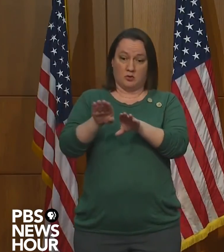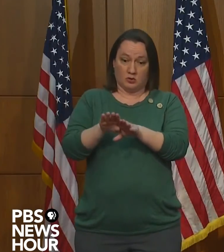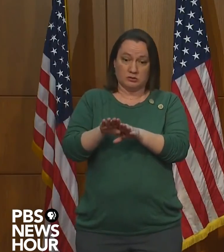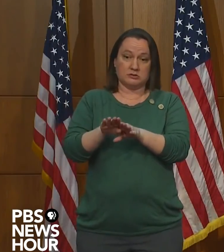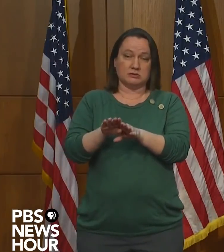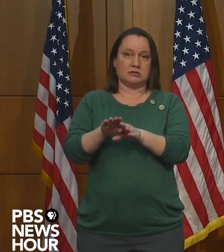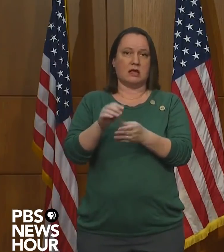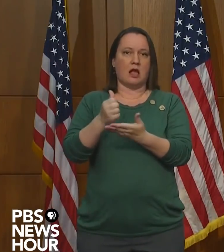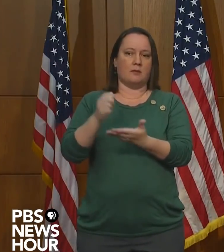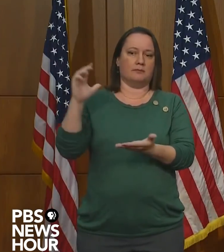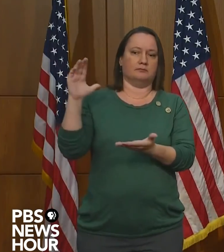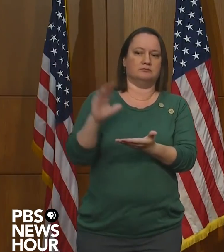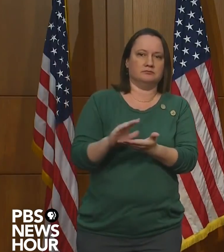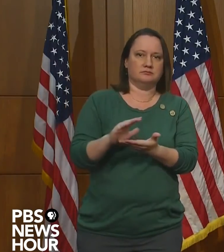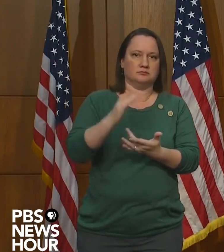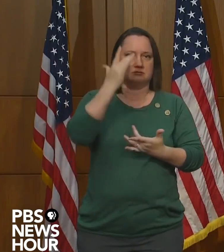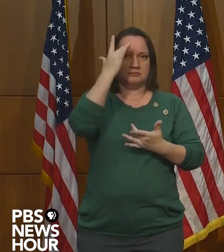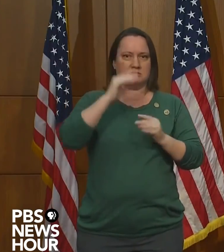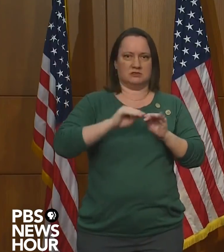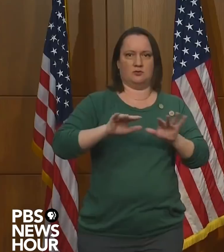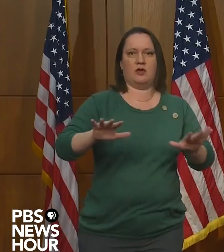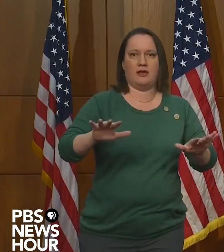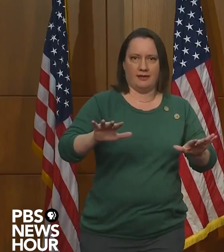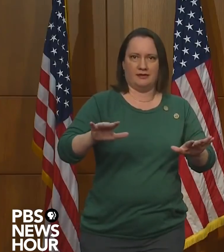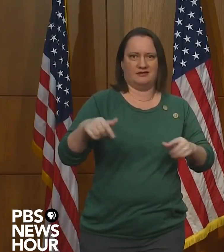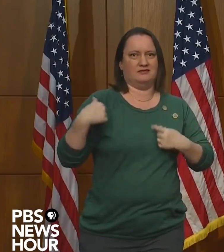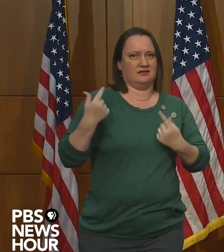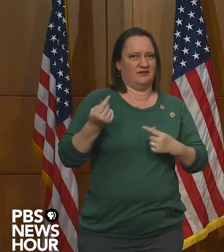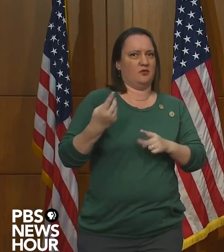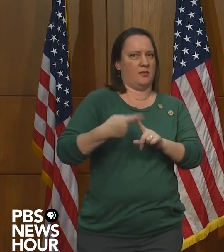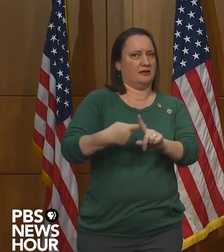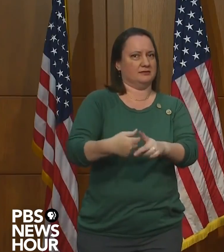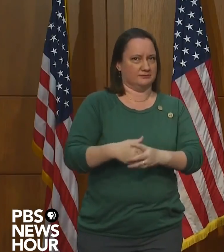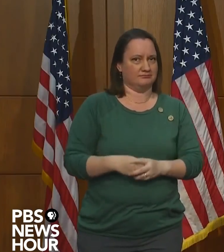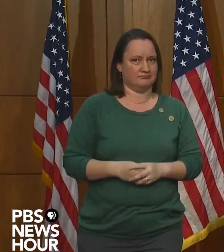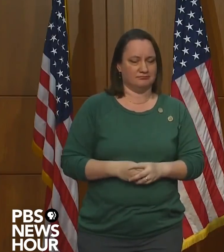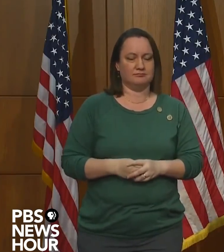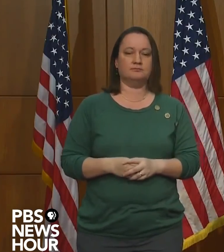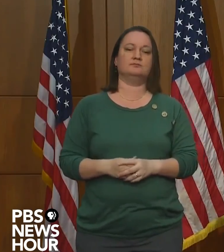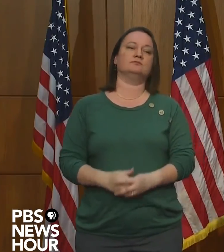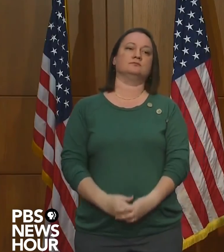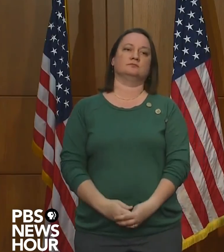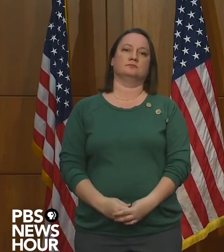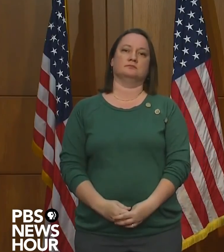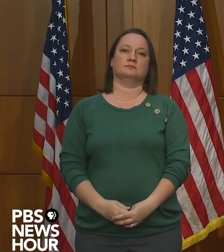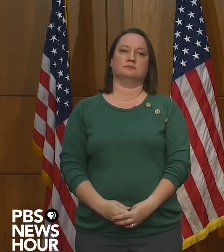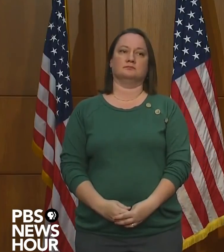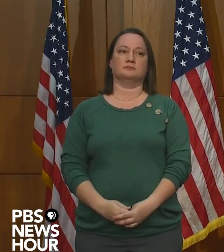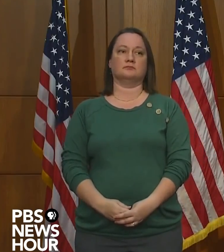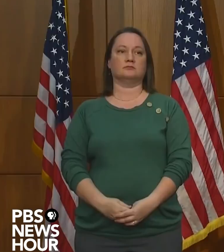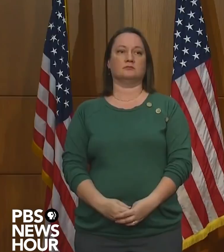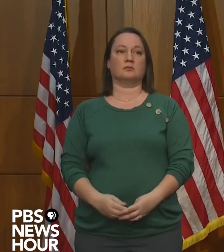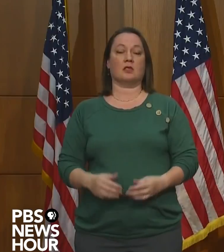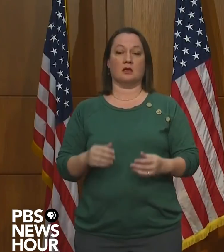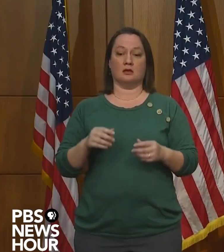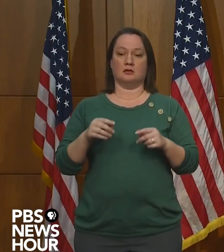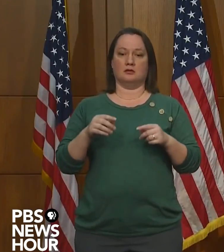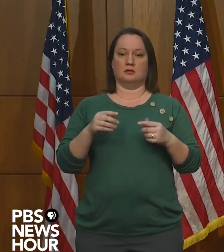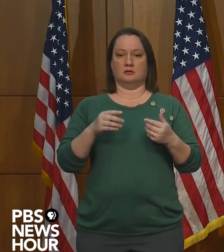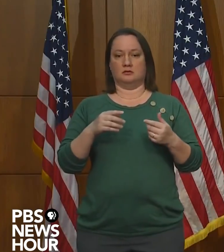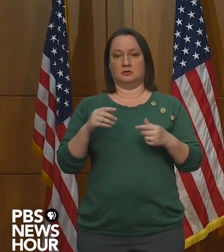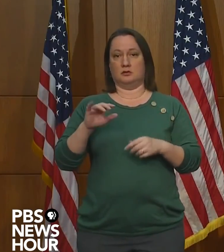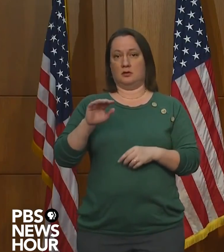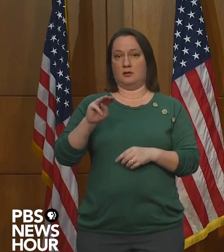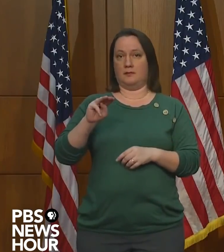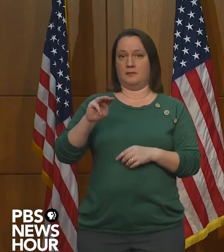COVID-19 in our communities over the last few months. Since that time, our schools have risen to the occasion